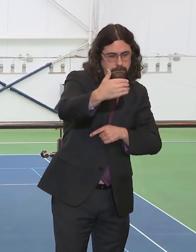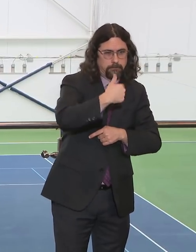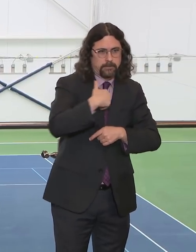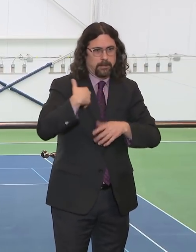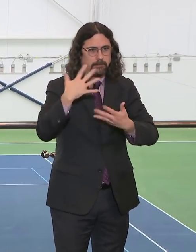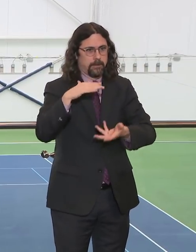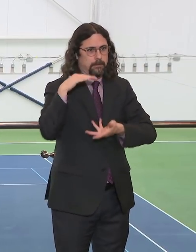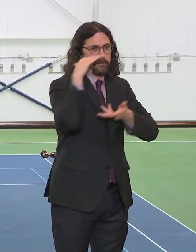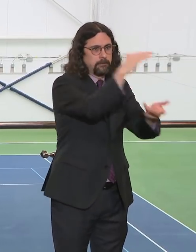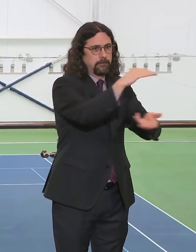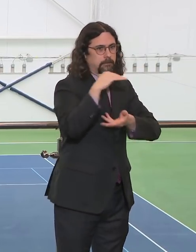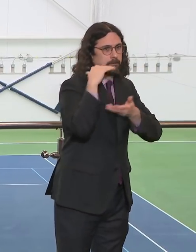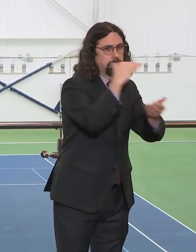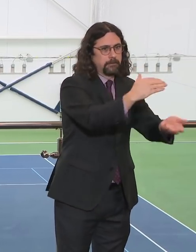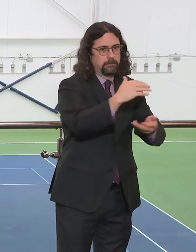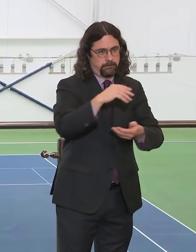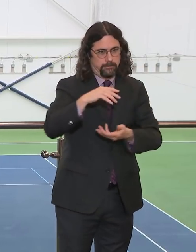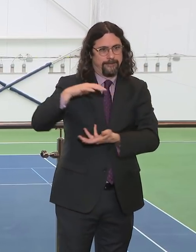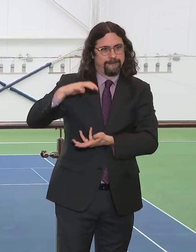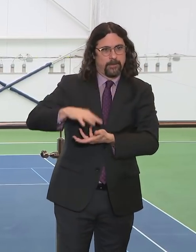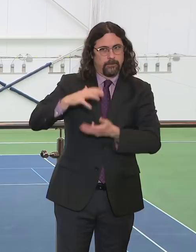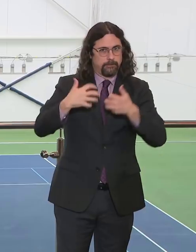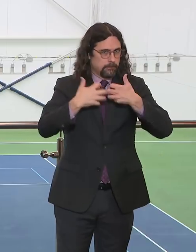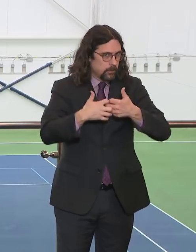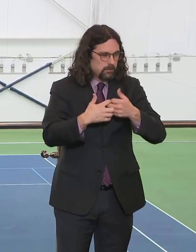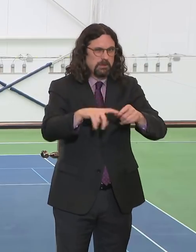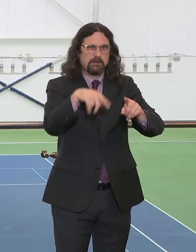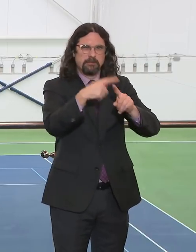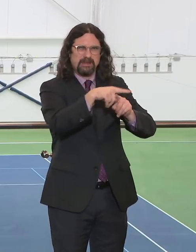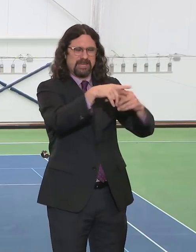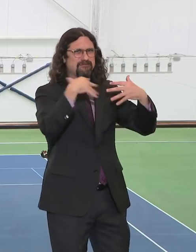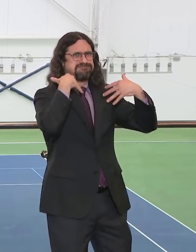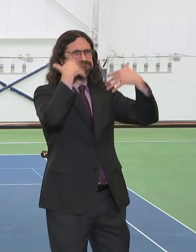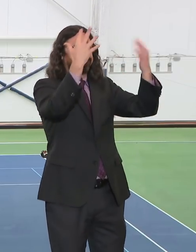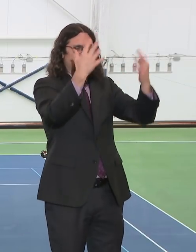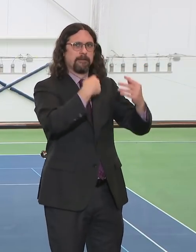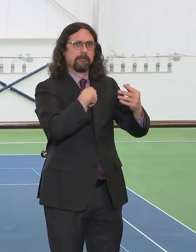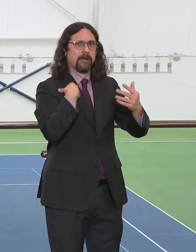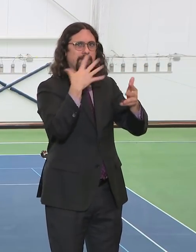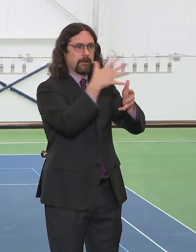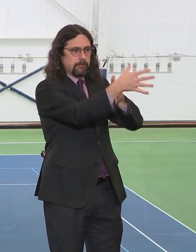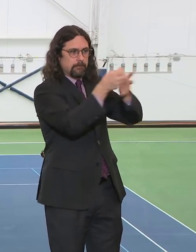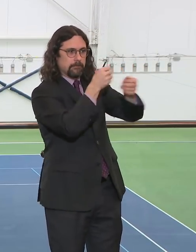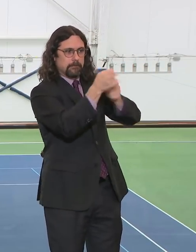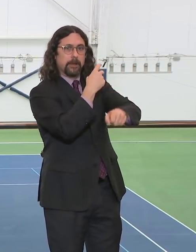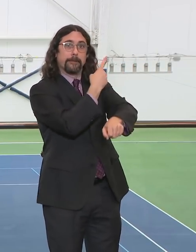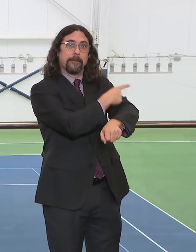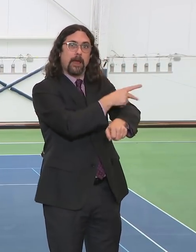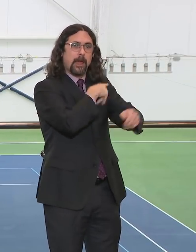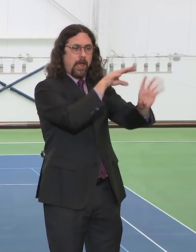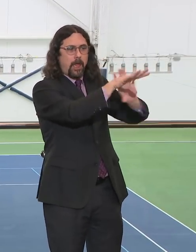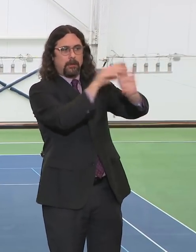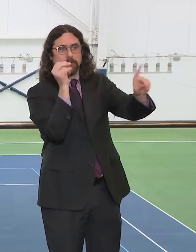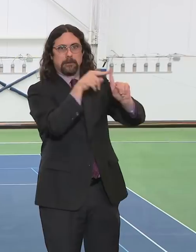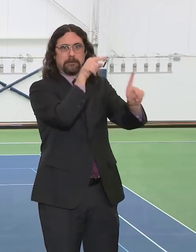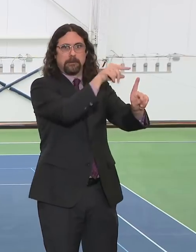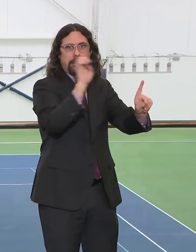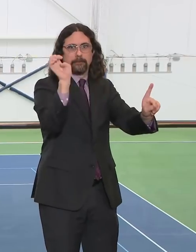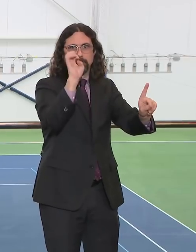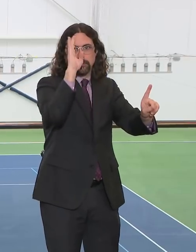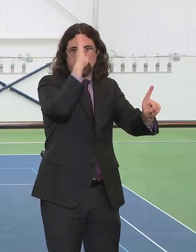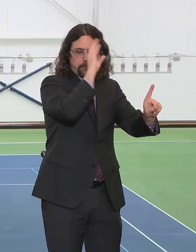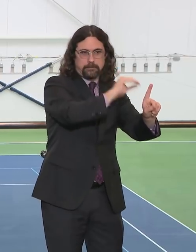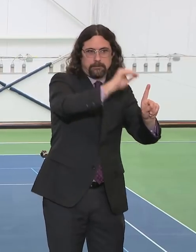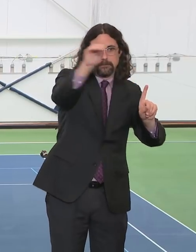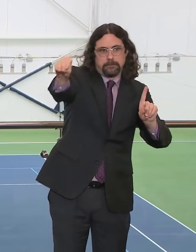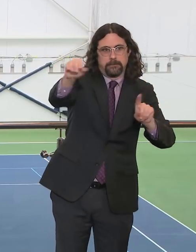So they got some of the very toughest cases in the city, and in a sudden surge, and that has a lot to do with where the hospital is and how few